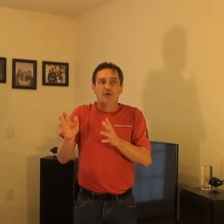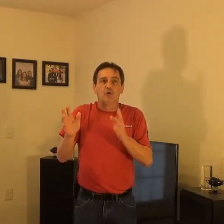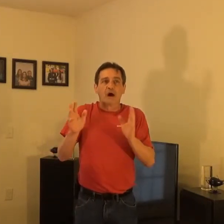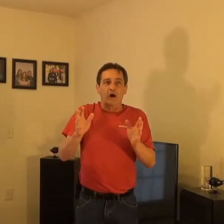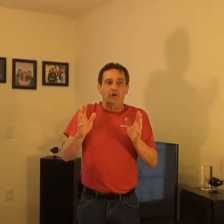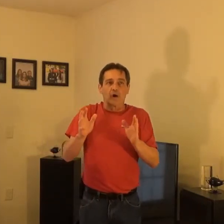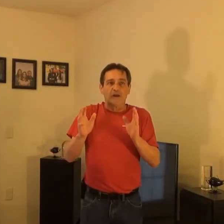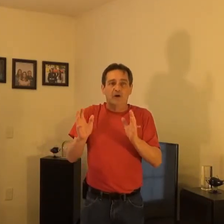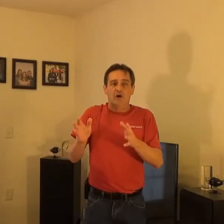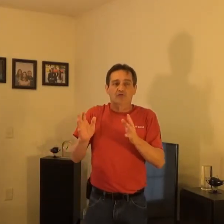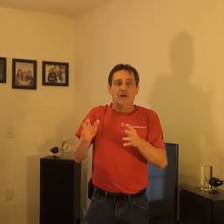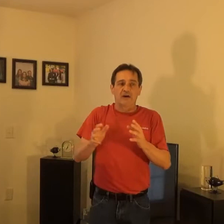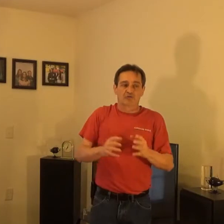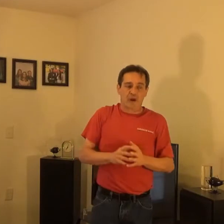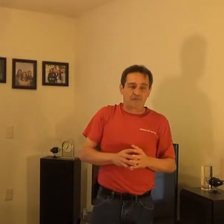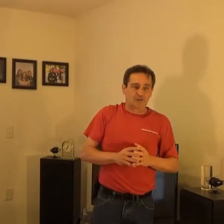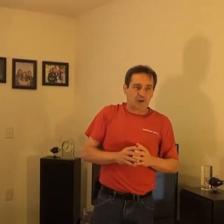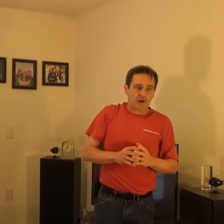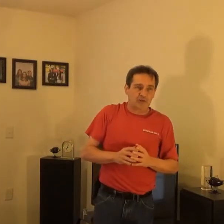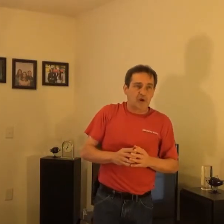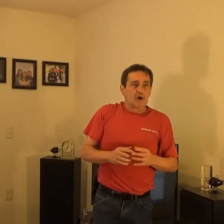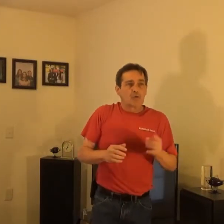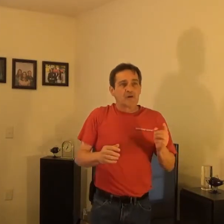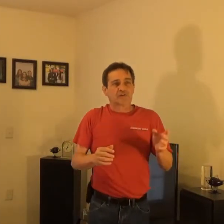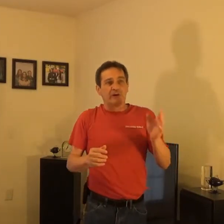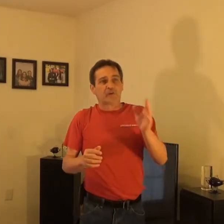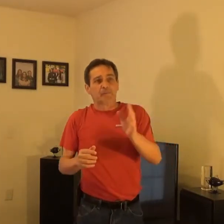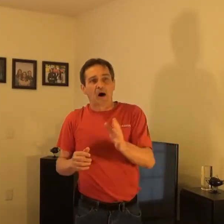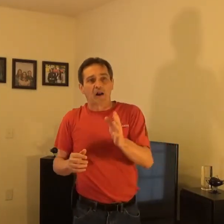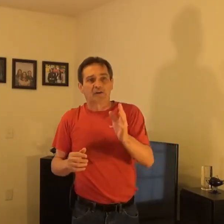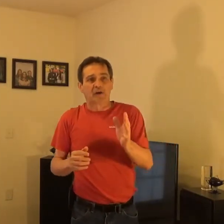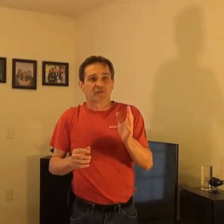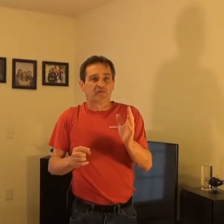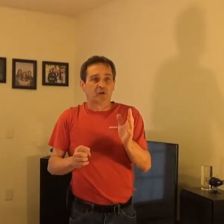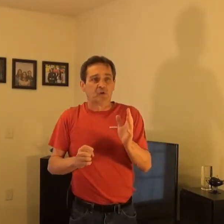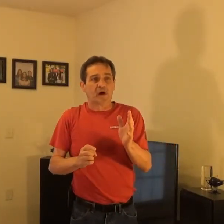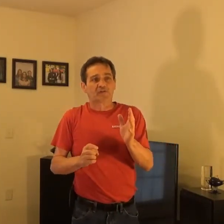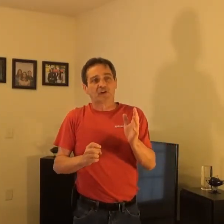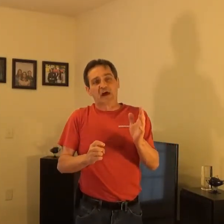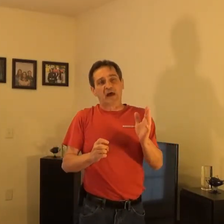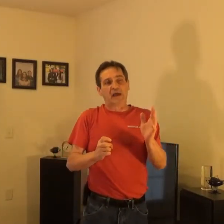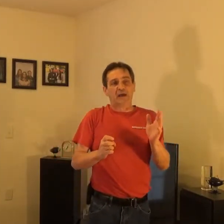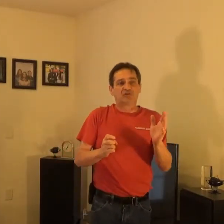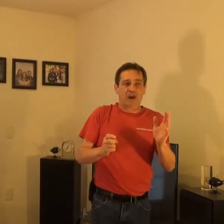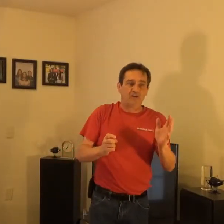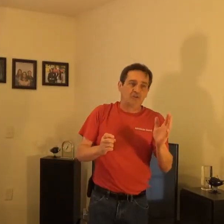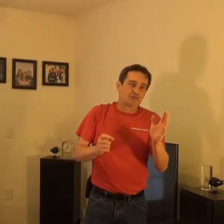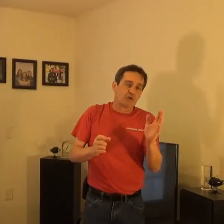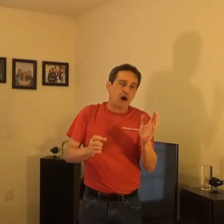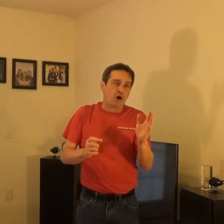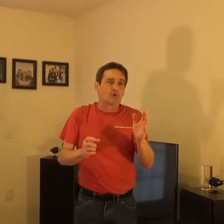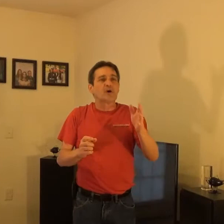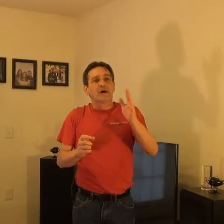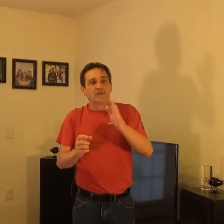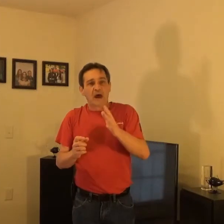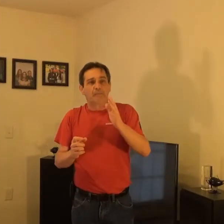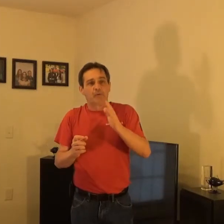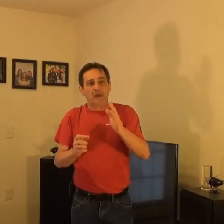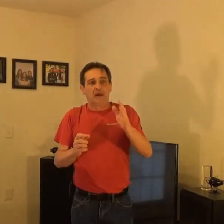our great country as refugees. We see the politics of the U.S. today and changes to laws that permitted